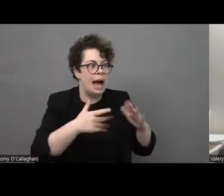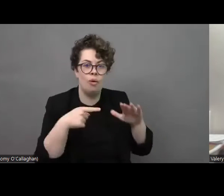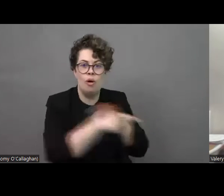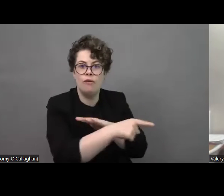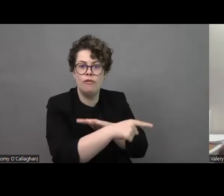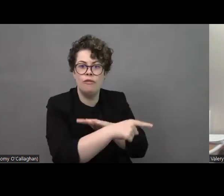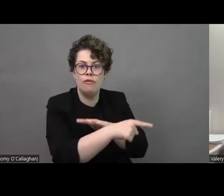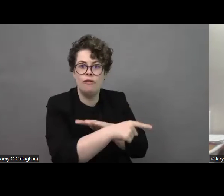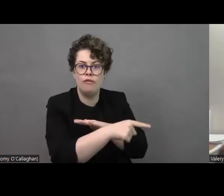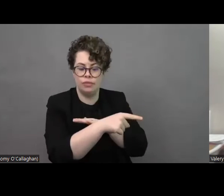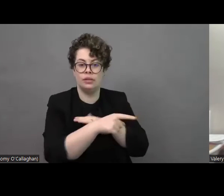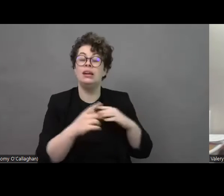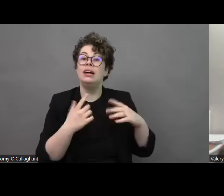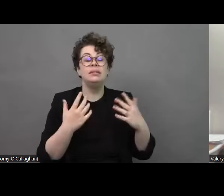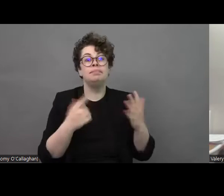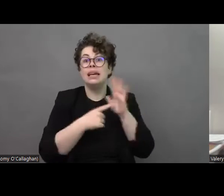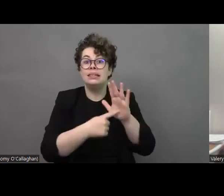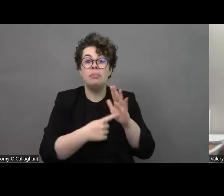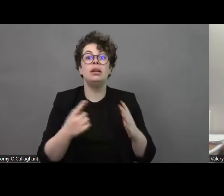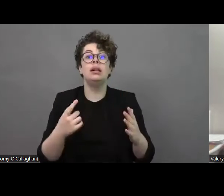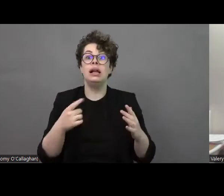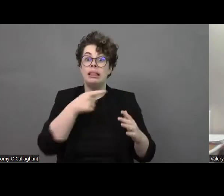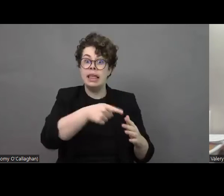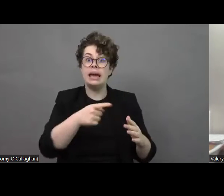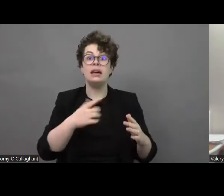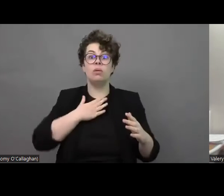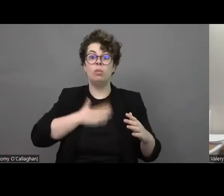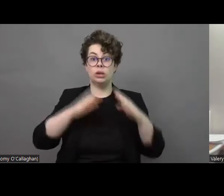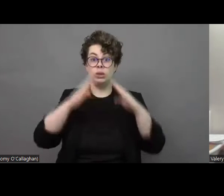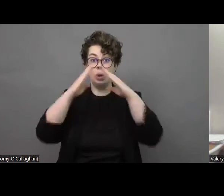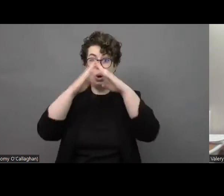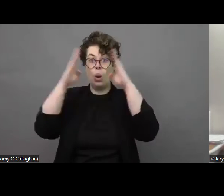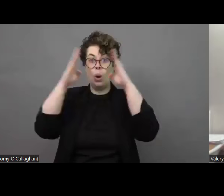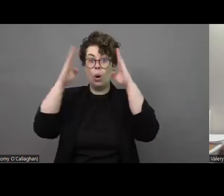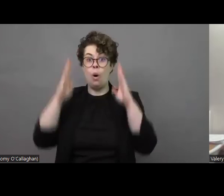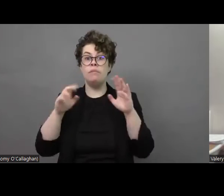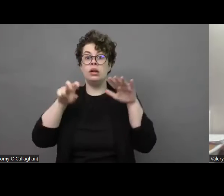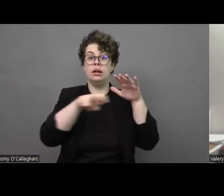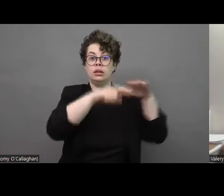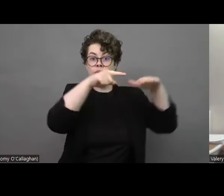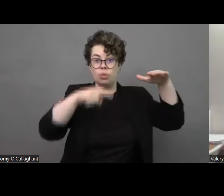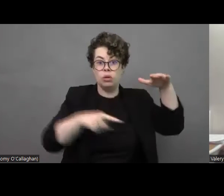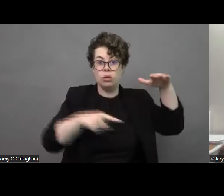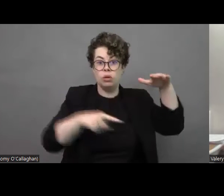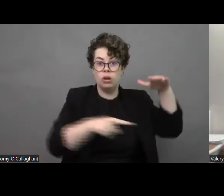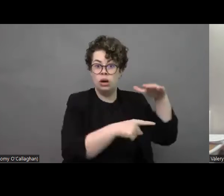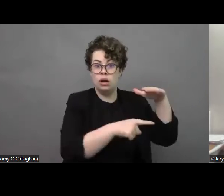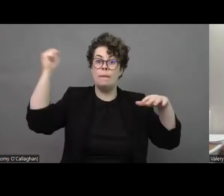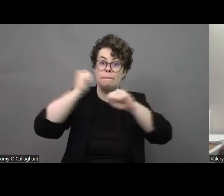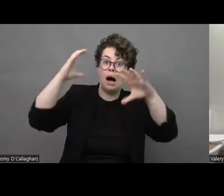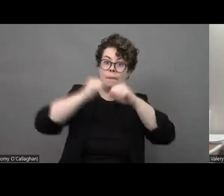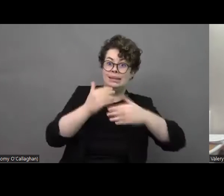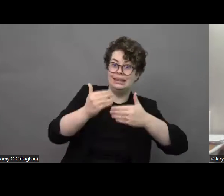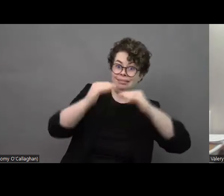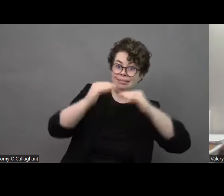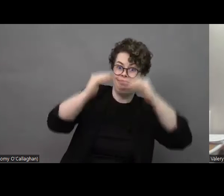finding the way to a bomb shelter is already a critical situation for any person with any disability. Just to remind